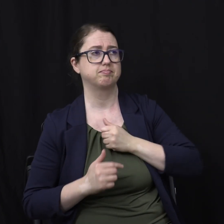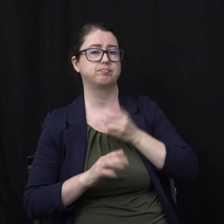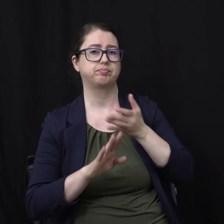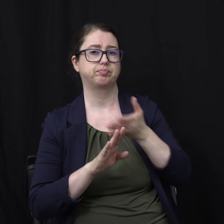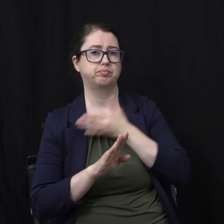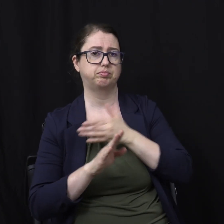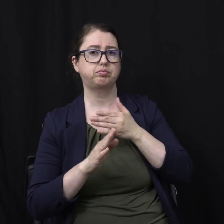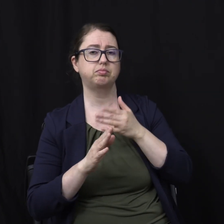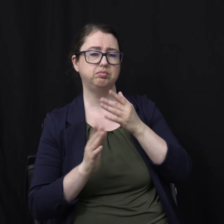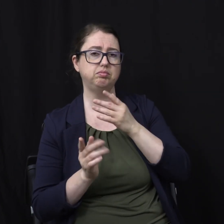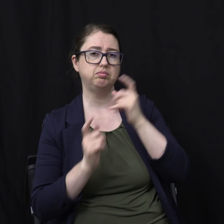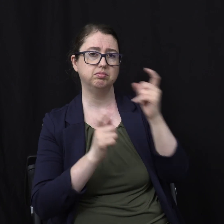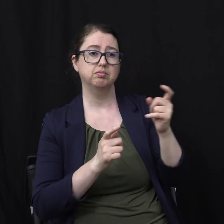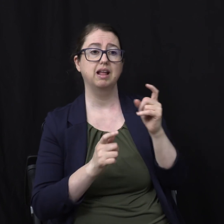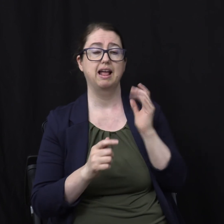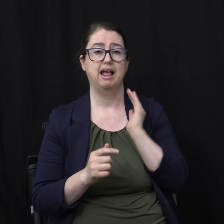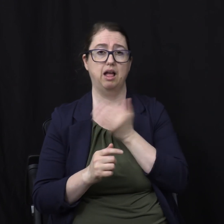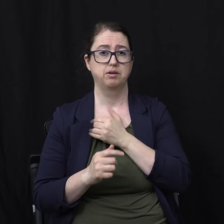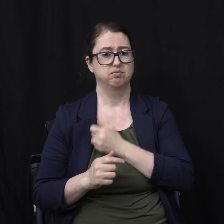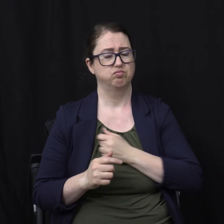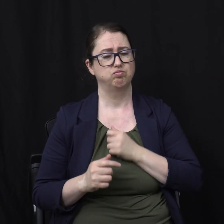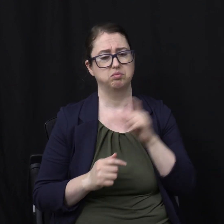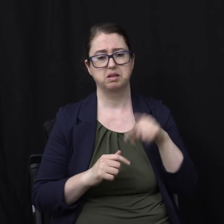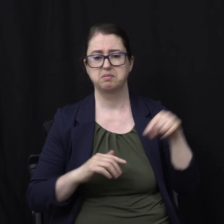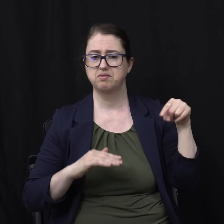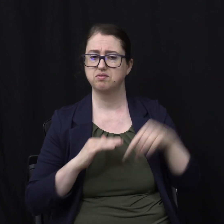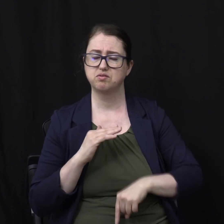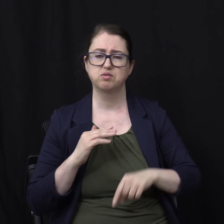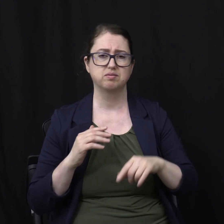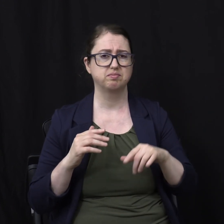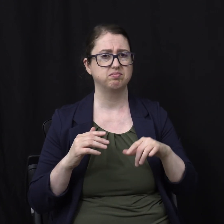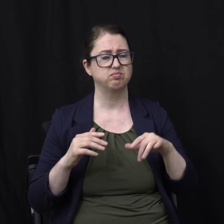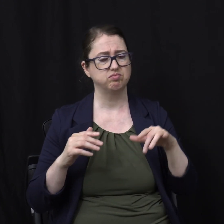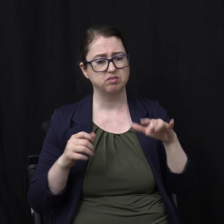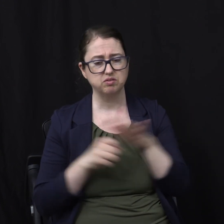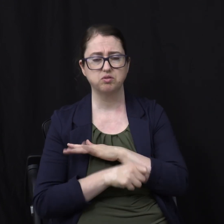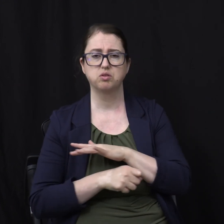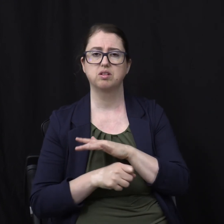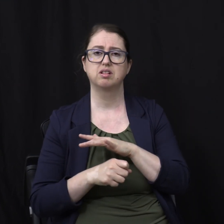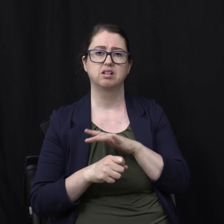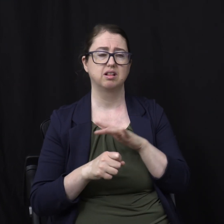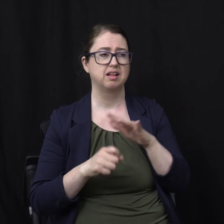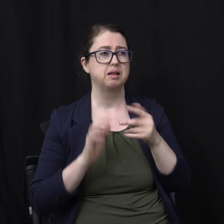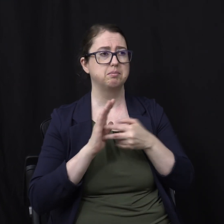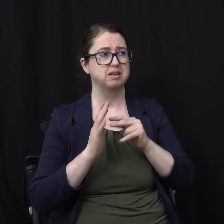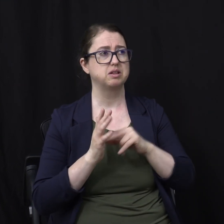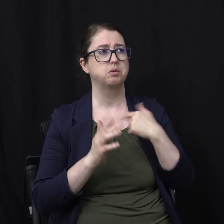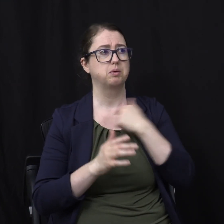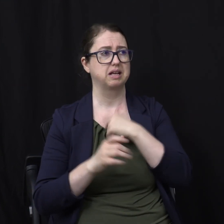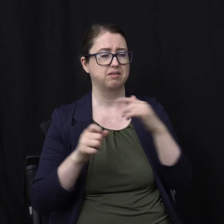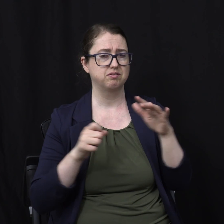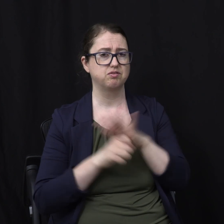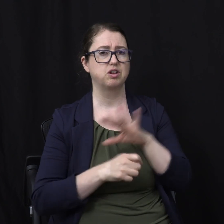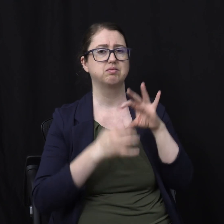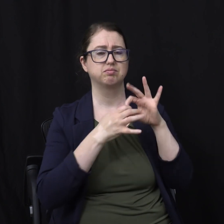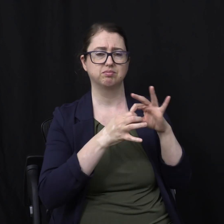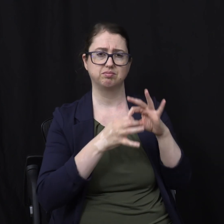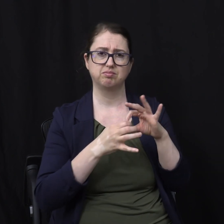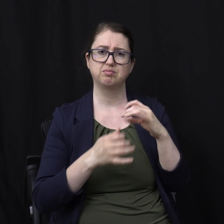Our repentance must be full And deep Because the kindness of God Leads us to that much Deeper of a repentance That much deeper